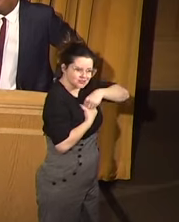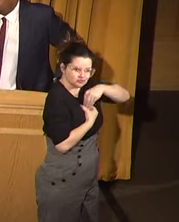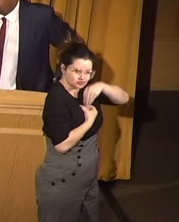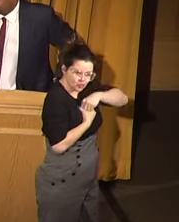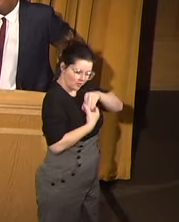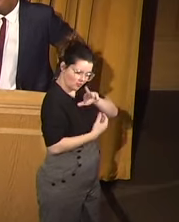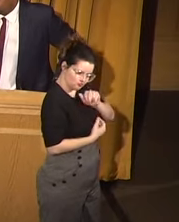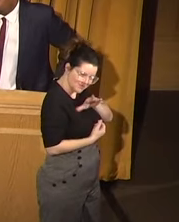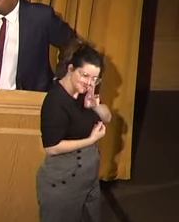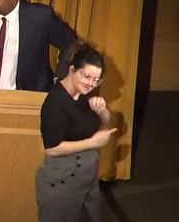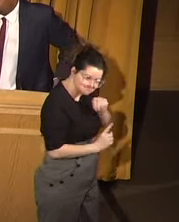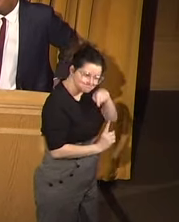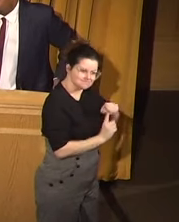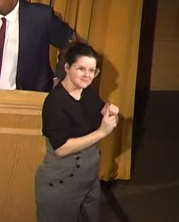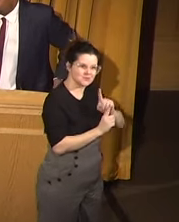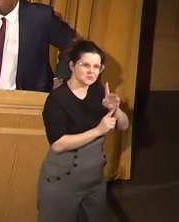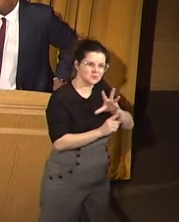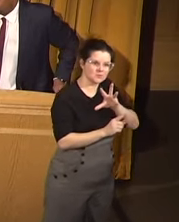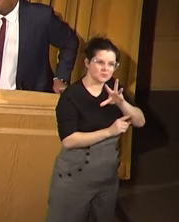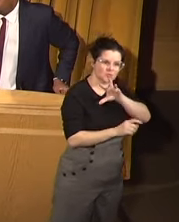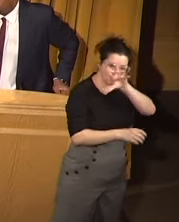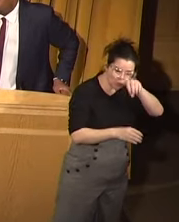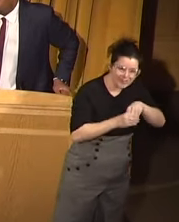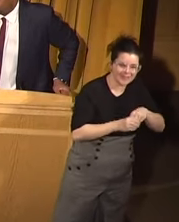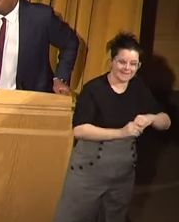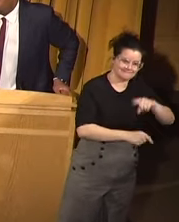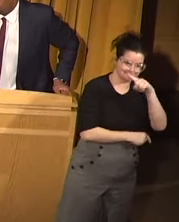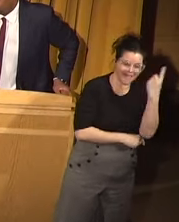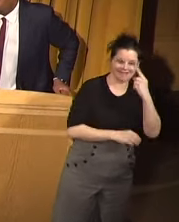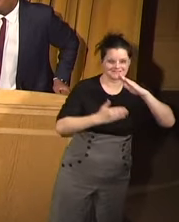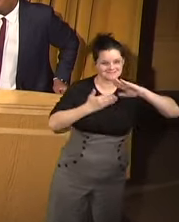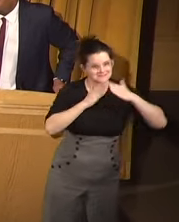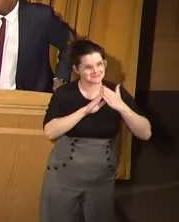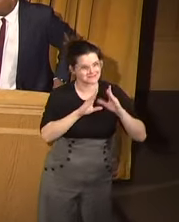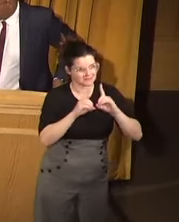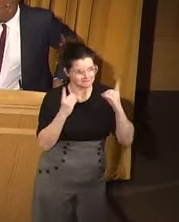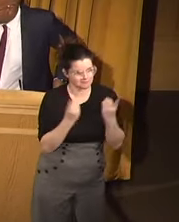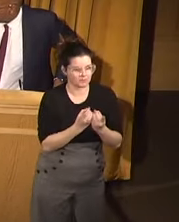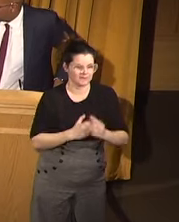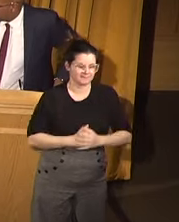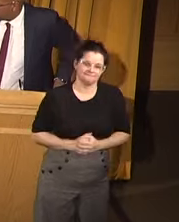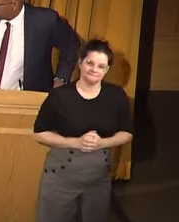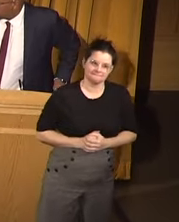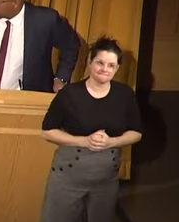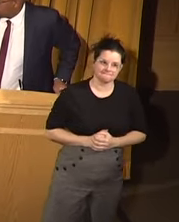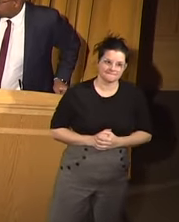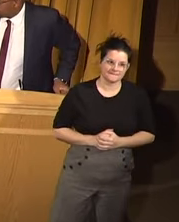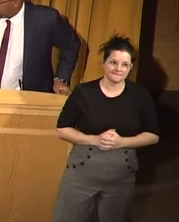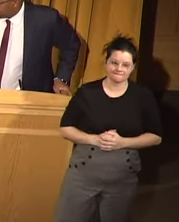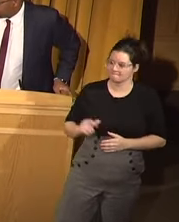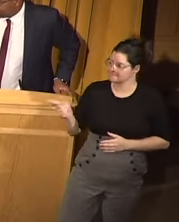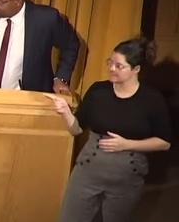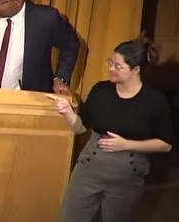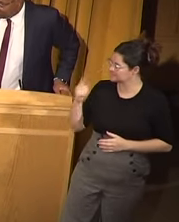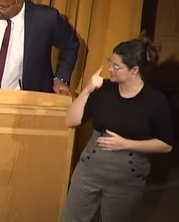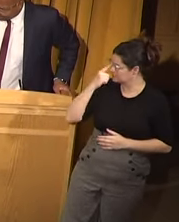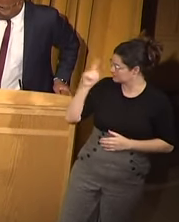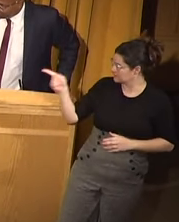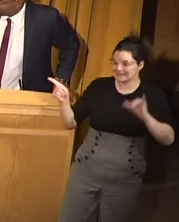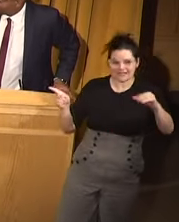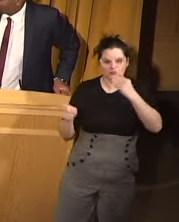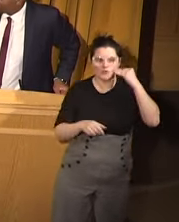racism within Black City departments? Happy to answer that. That's your homework.